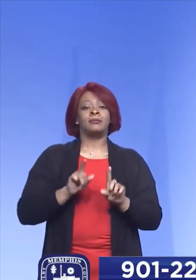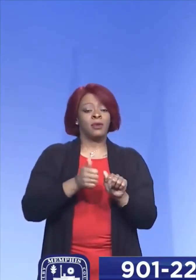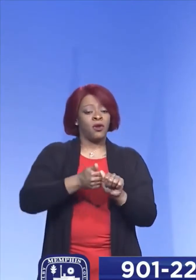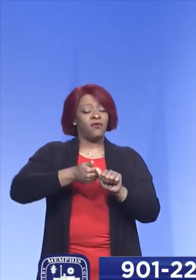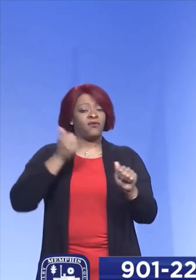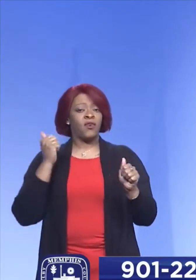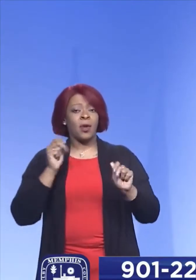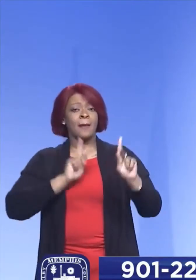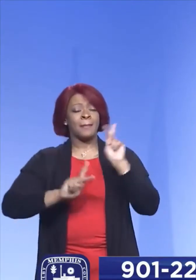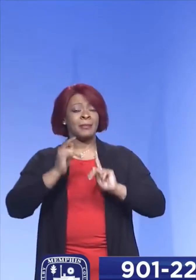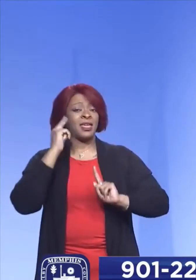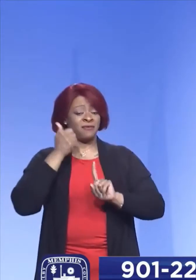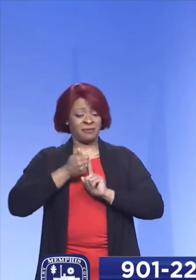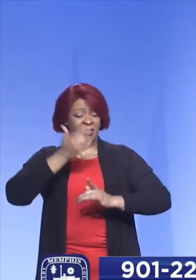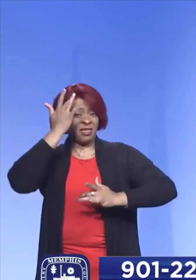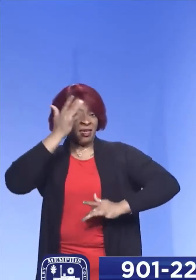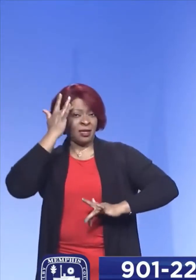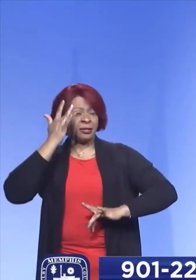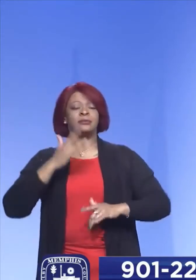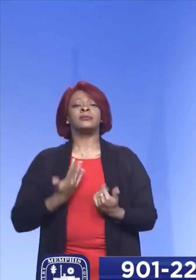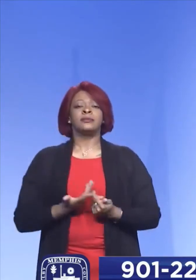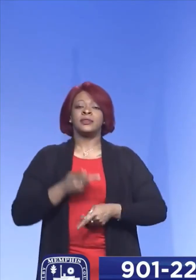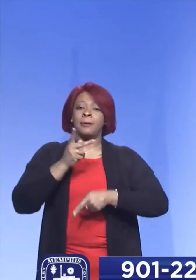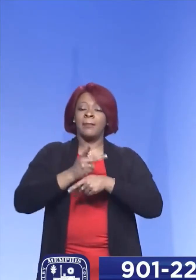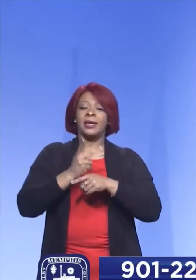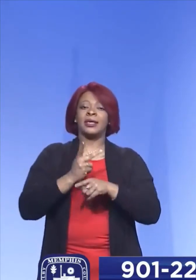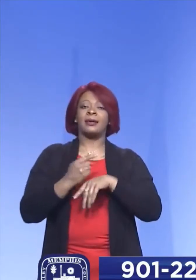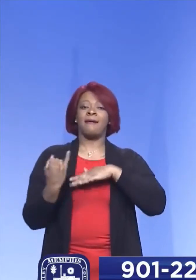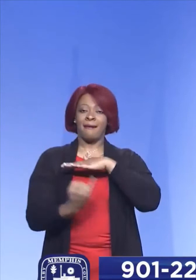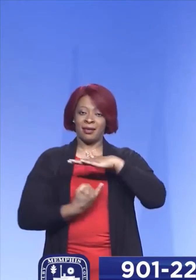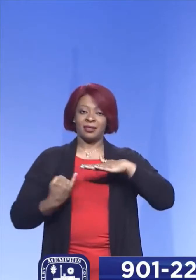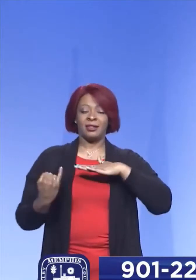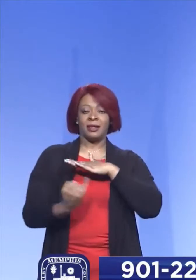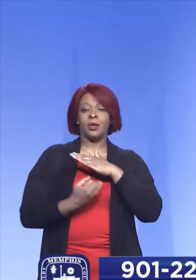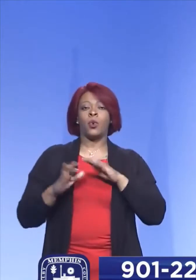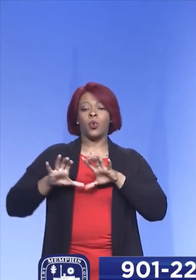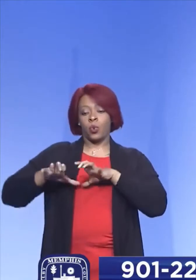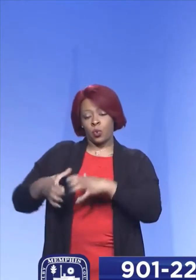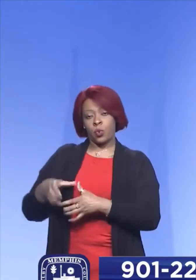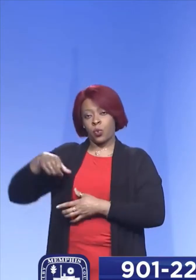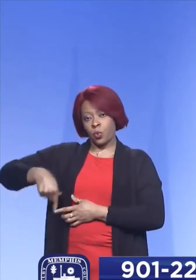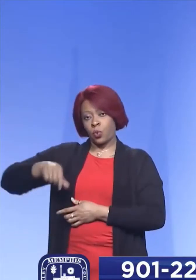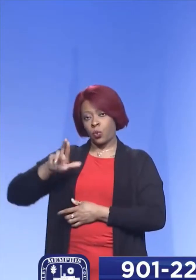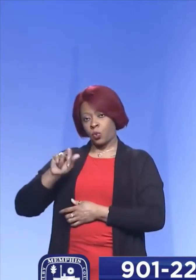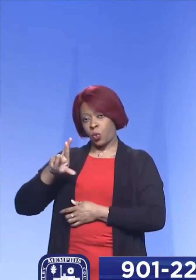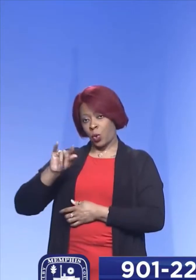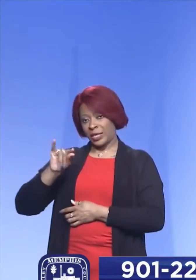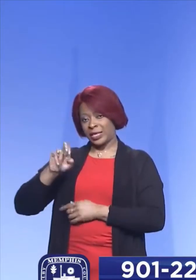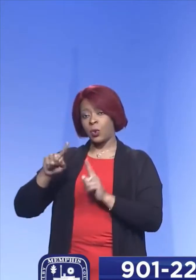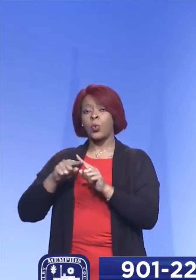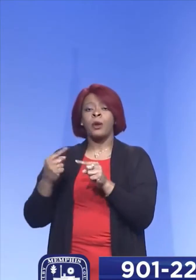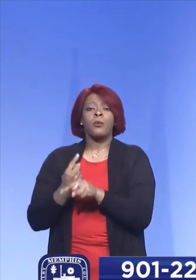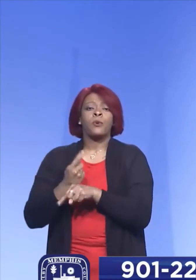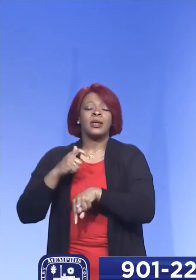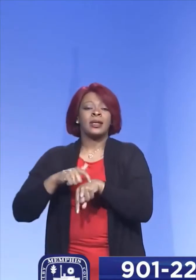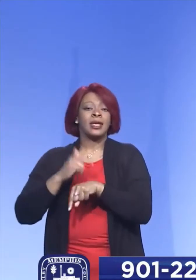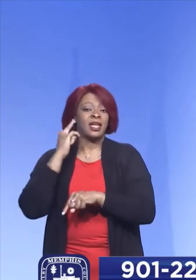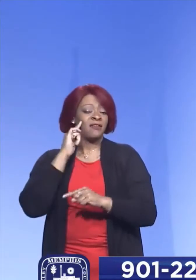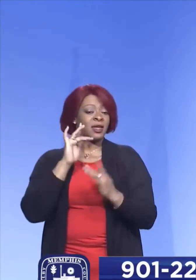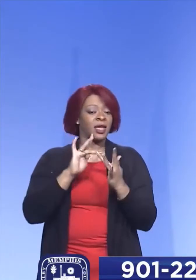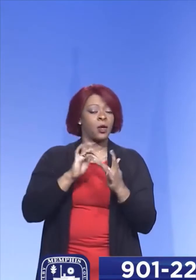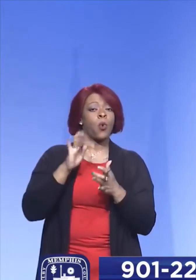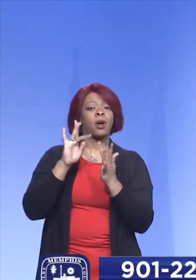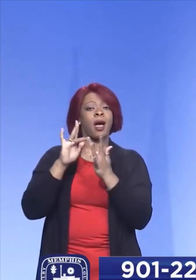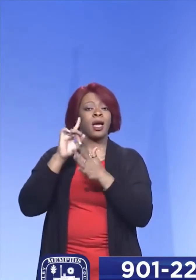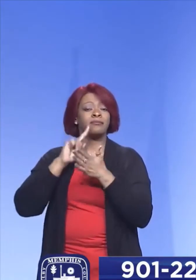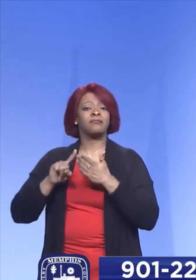people. If you're ill, maintain your isolation or quarantine as appropriate, whether you're a case or a contact to a case,